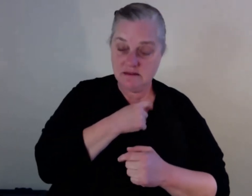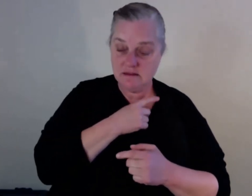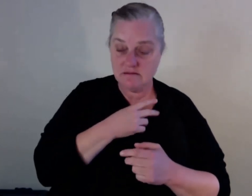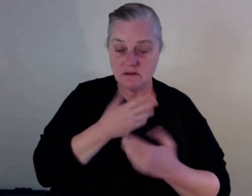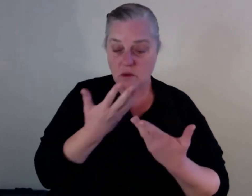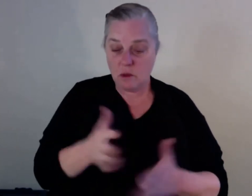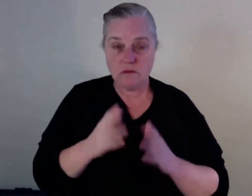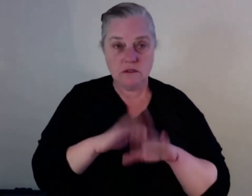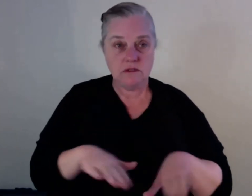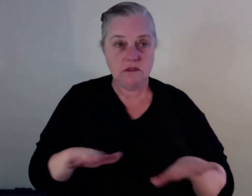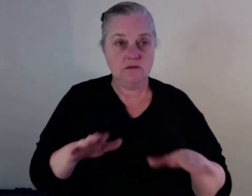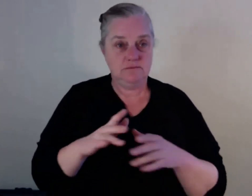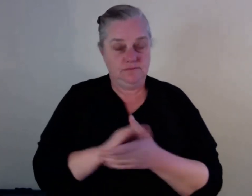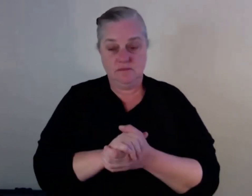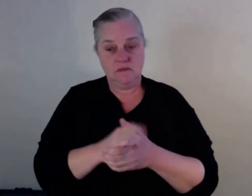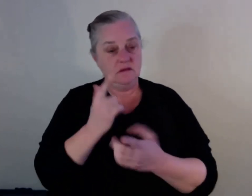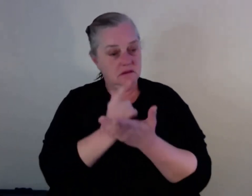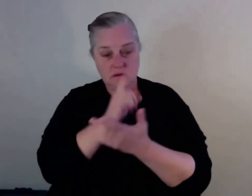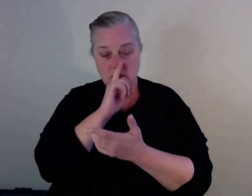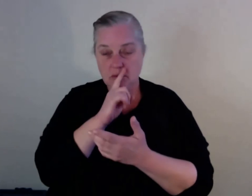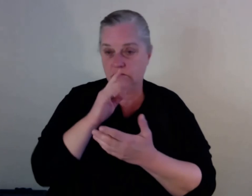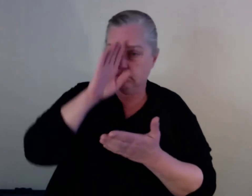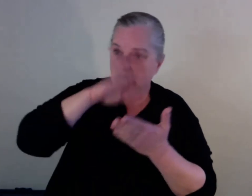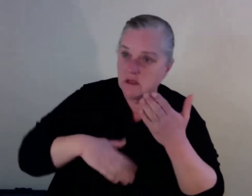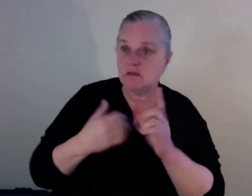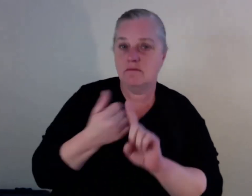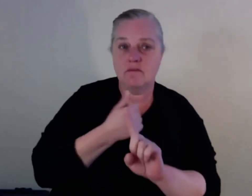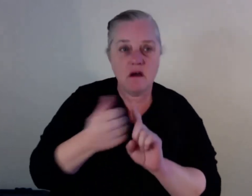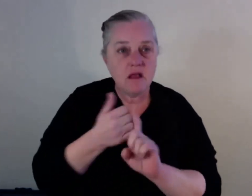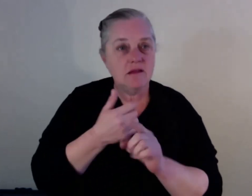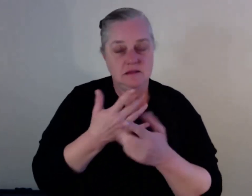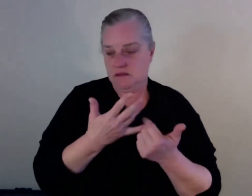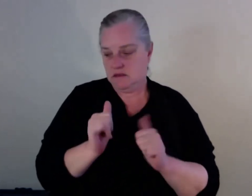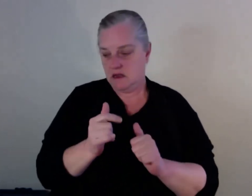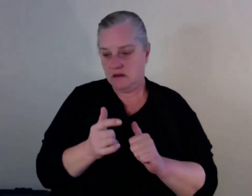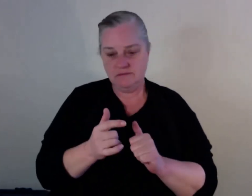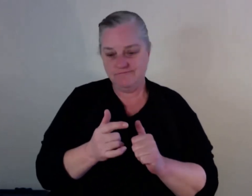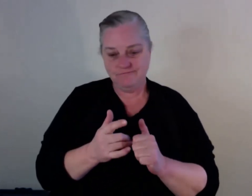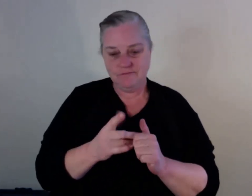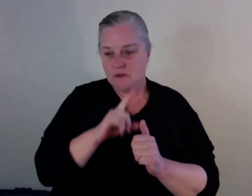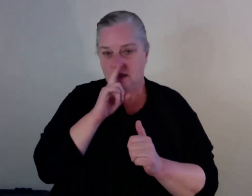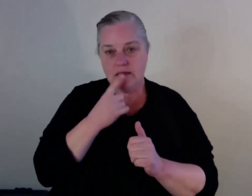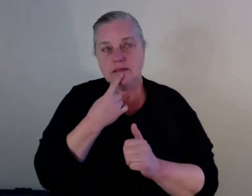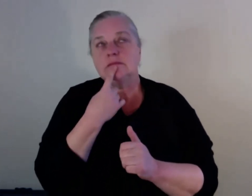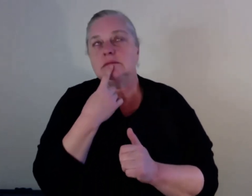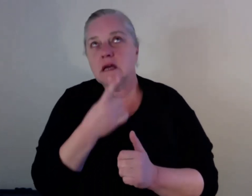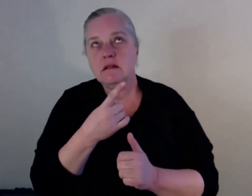every day. They just use something to ease the pain, to numb themselves, so to be ready for the next day. So why should